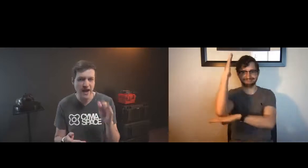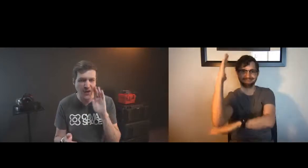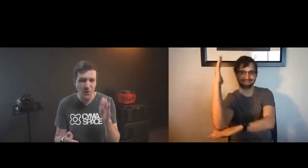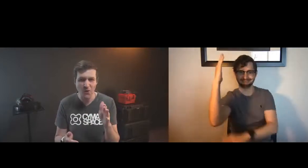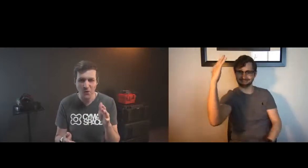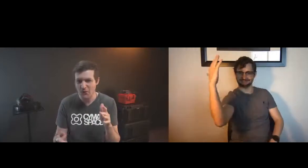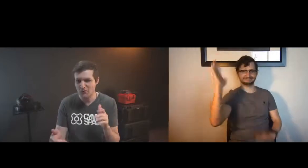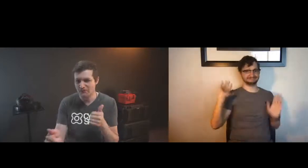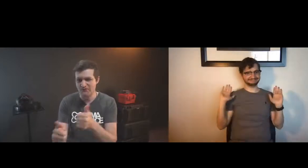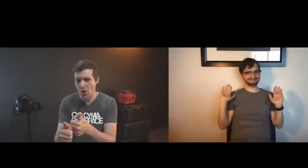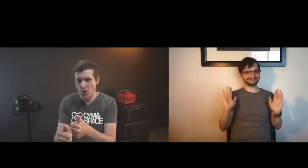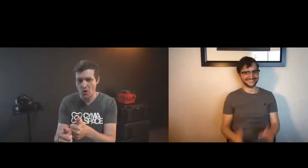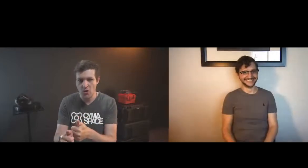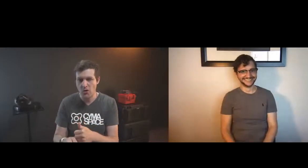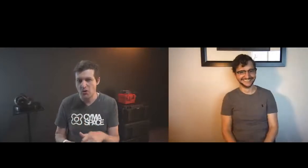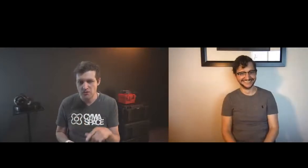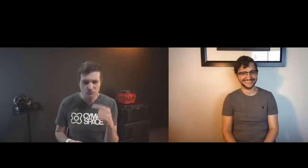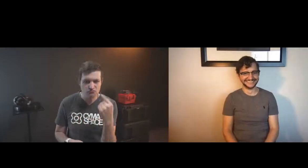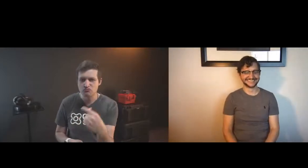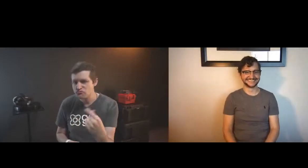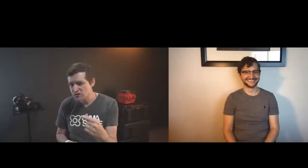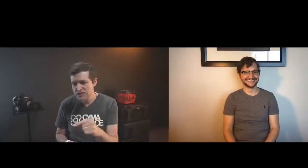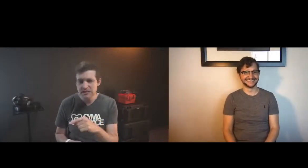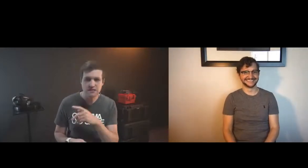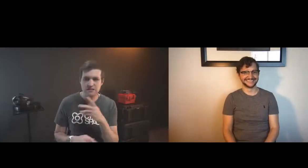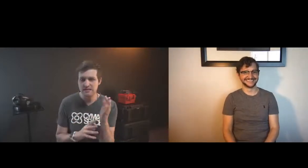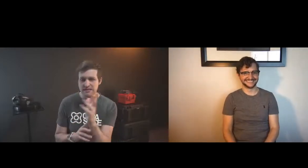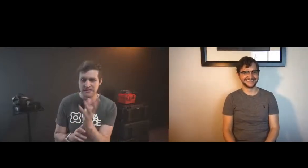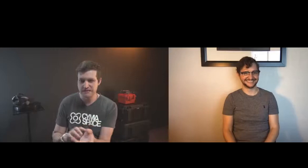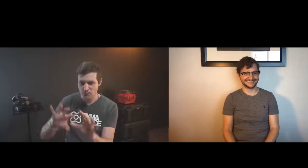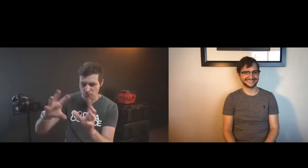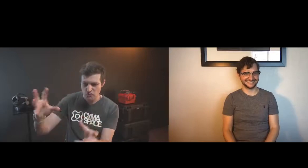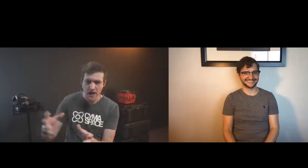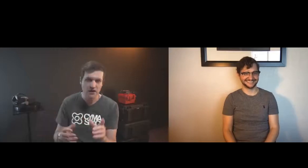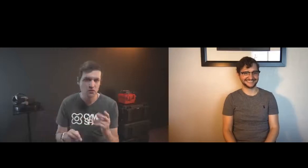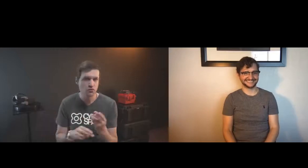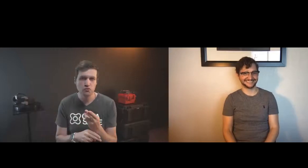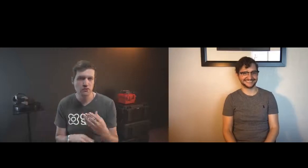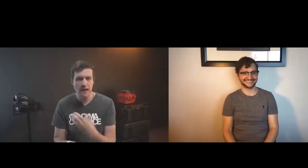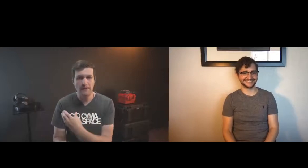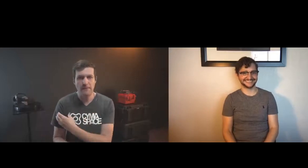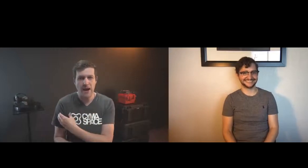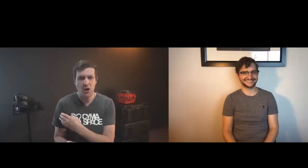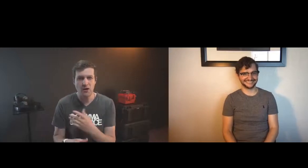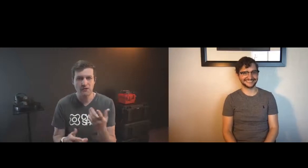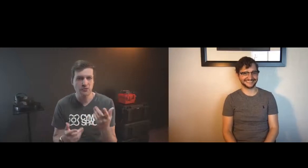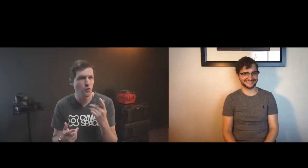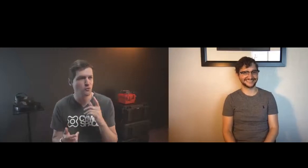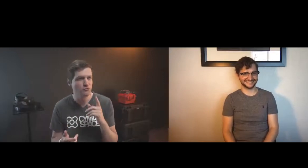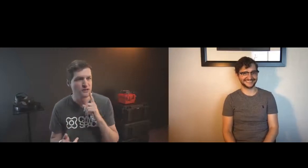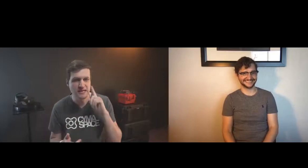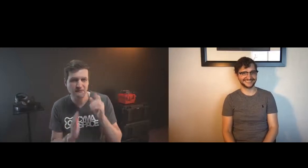maybe you could sign tree and then the ai will create that and then you can sign green